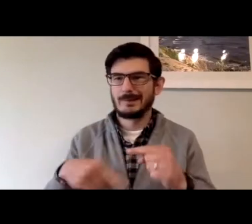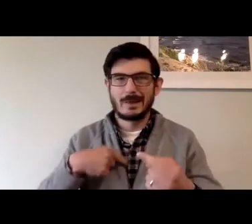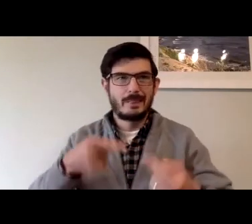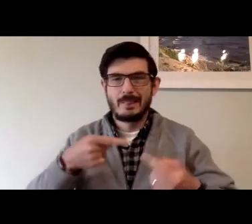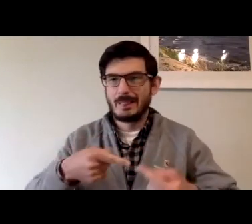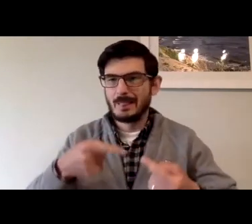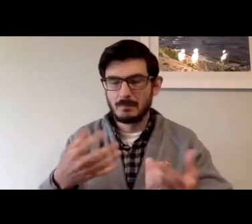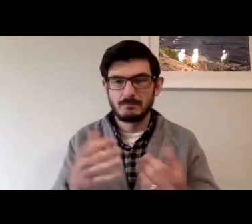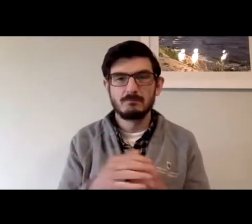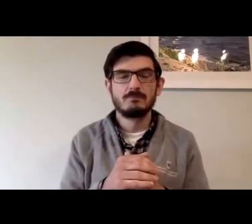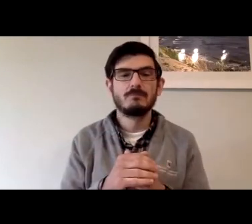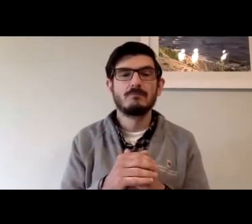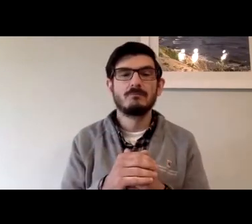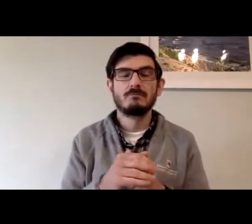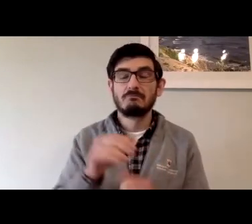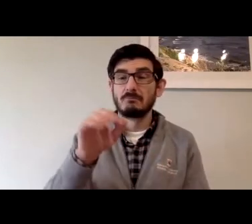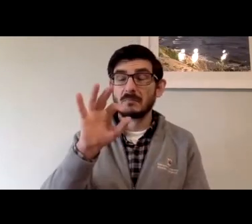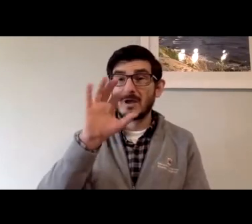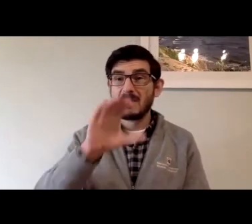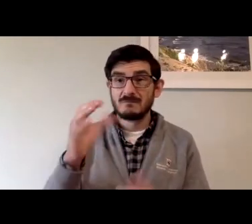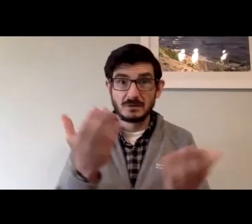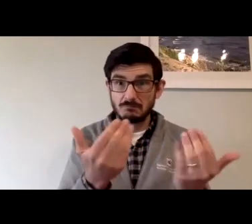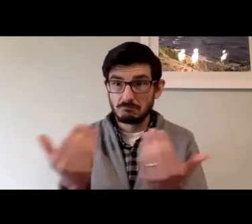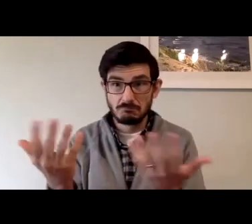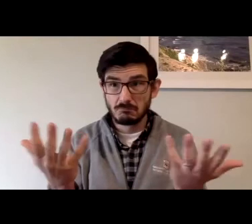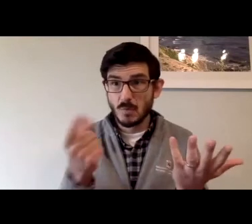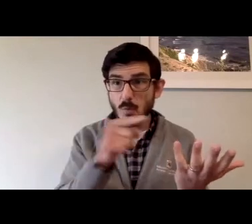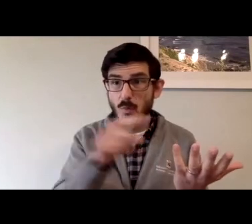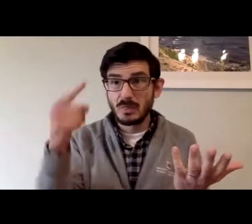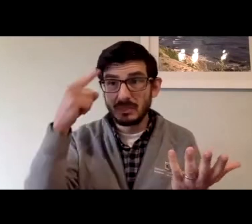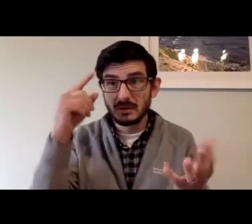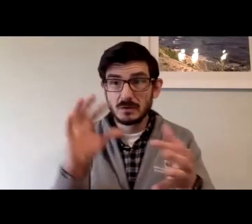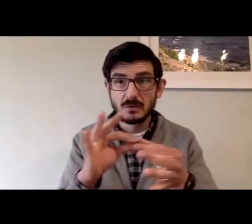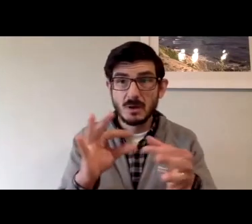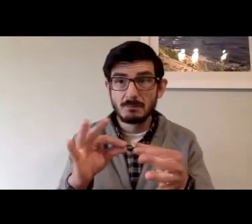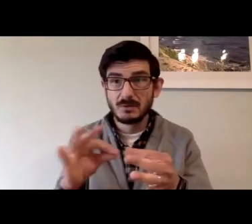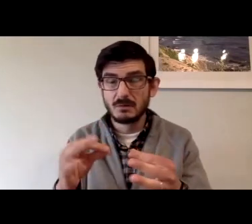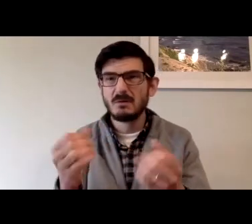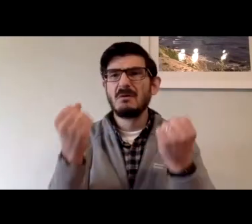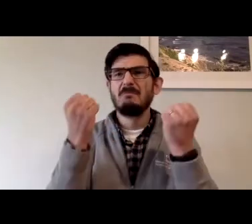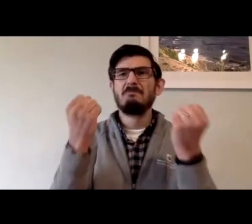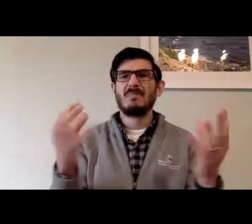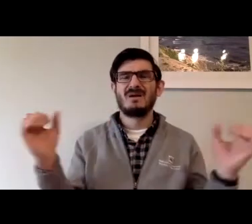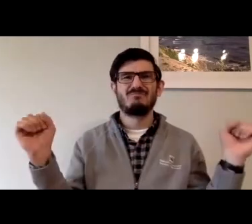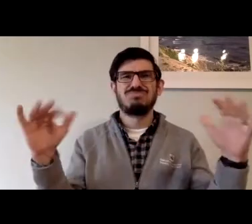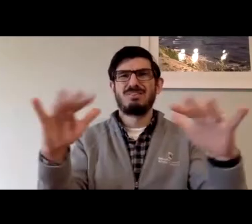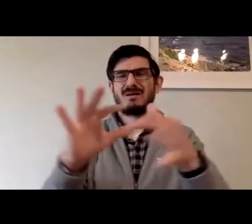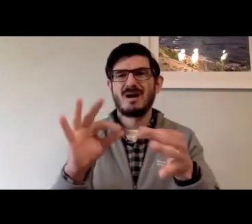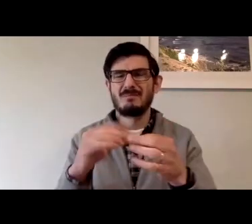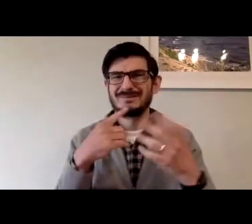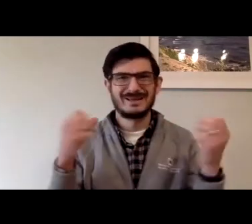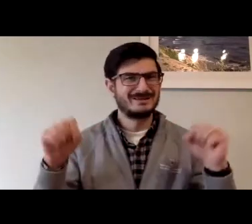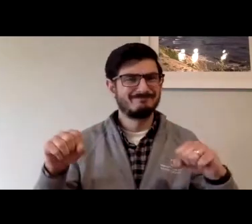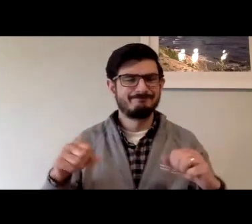because TTY simply couldn't survive in that environment. And the FCC solicited feedback and